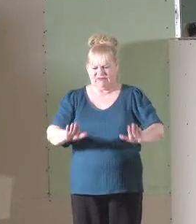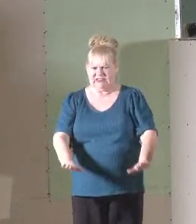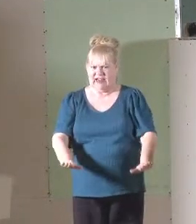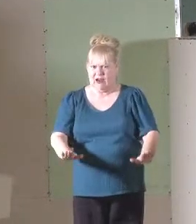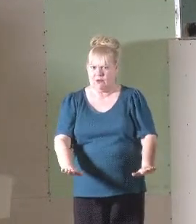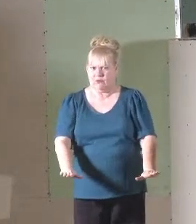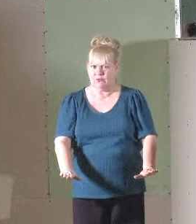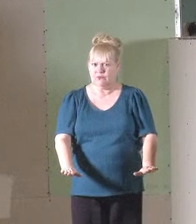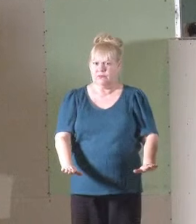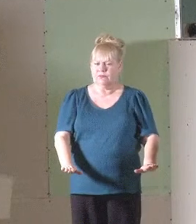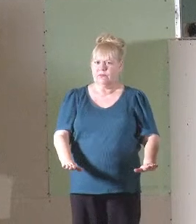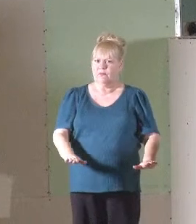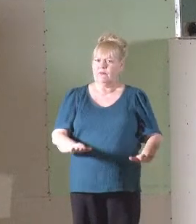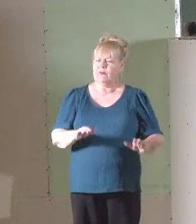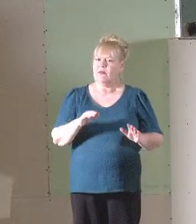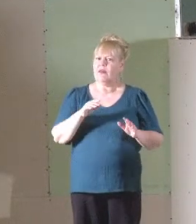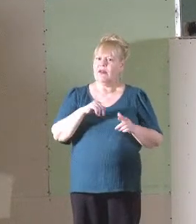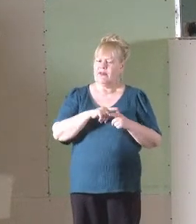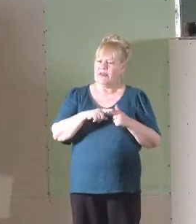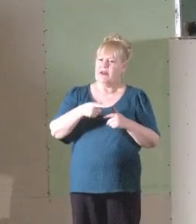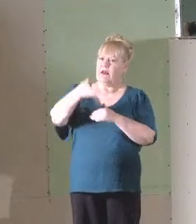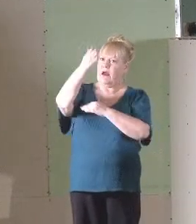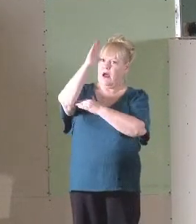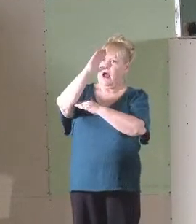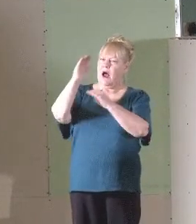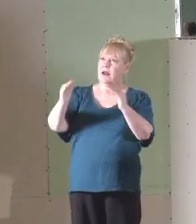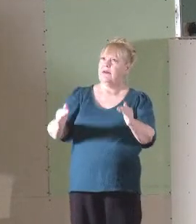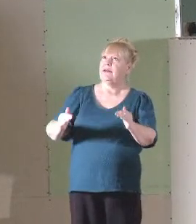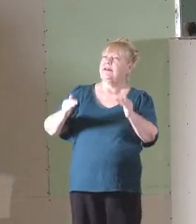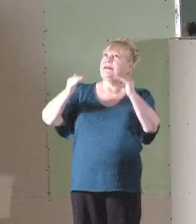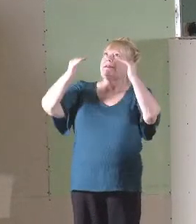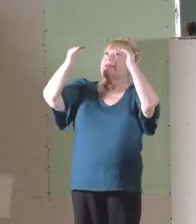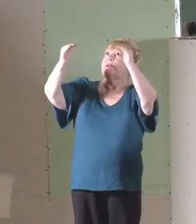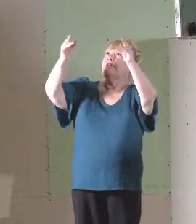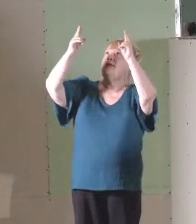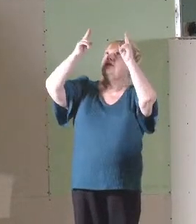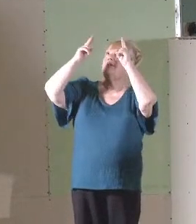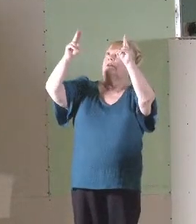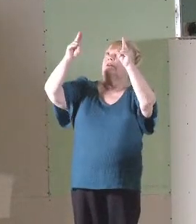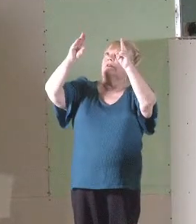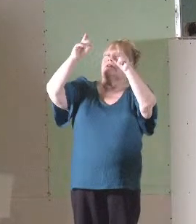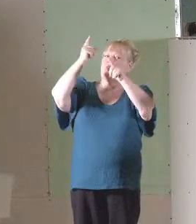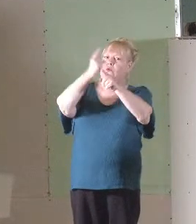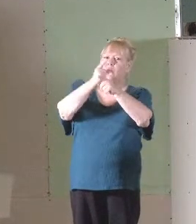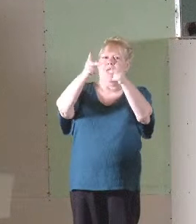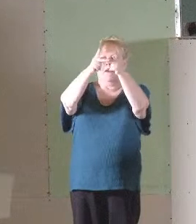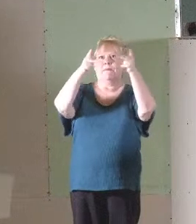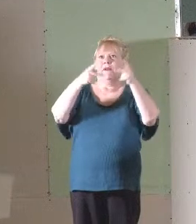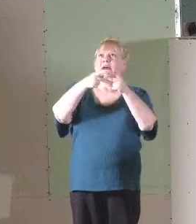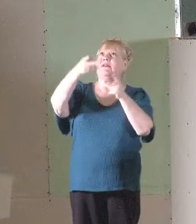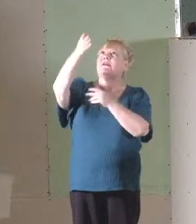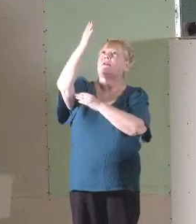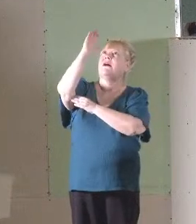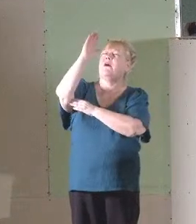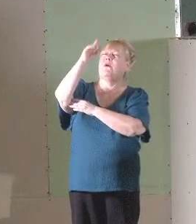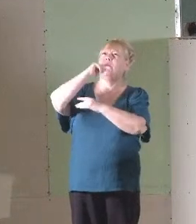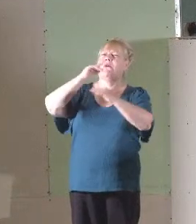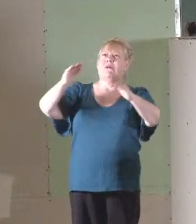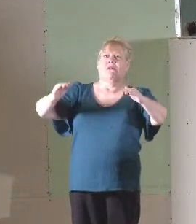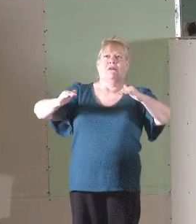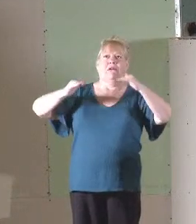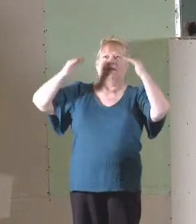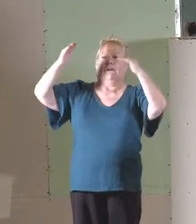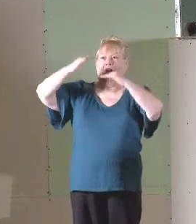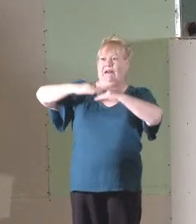somewhere, so that he can then put God, exalt God, to his proper place, which is so high above